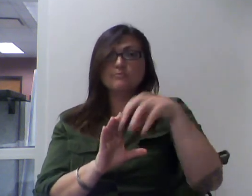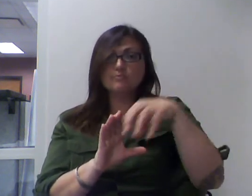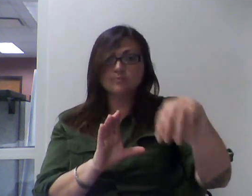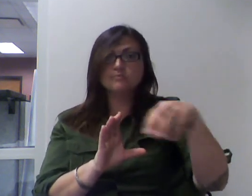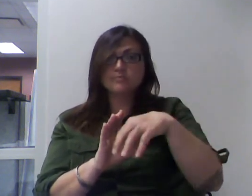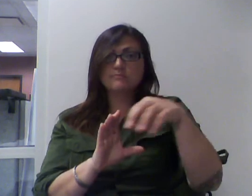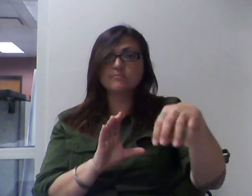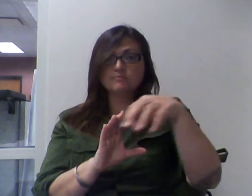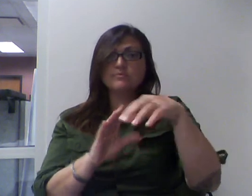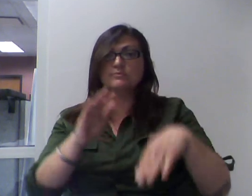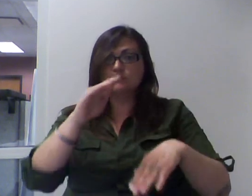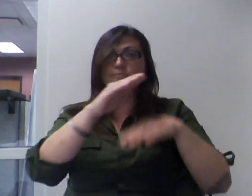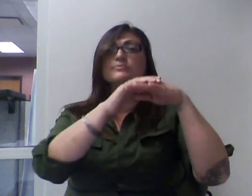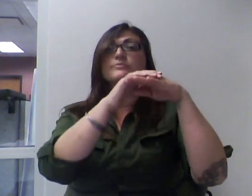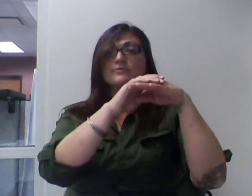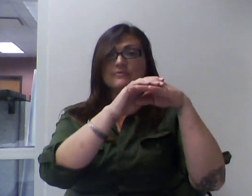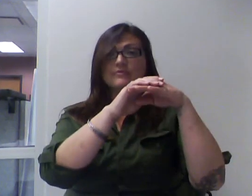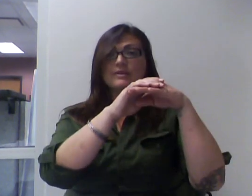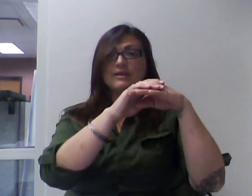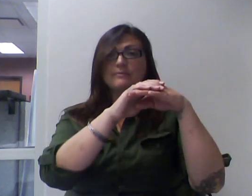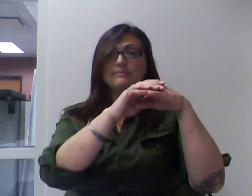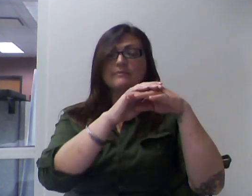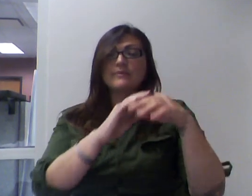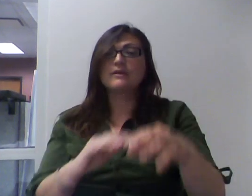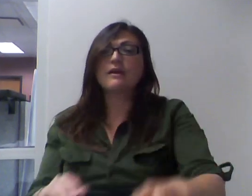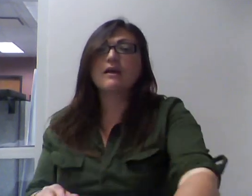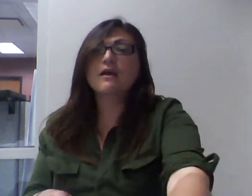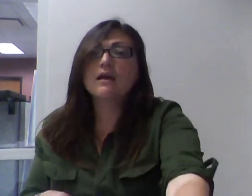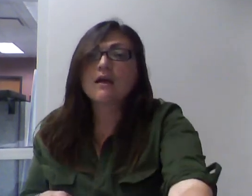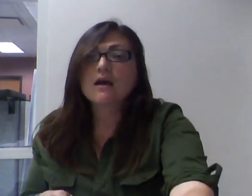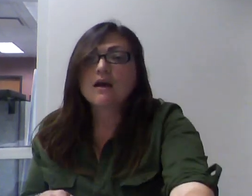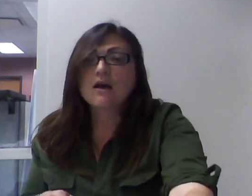And number of blocks, I'm going to take. if need a All going to Thank you.